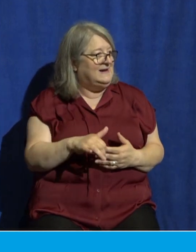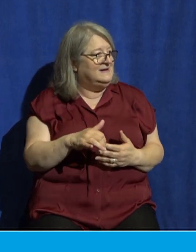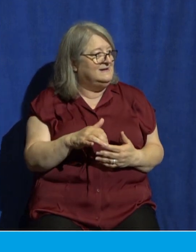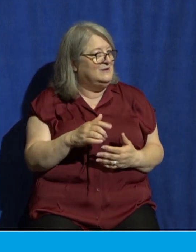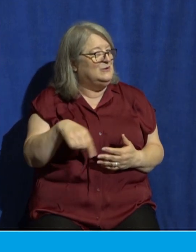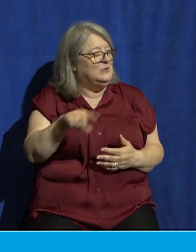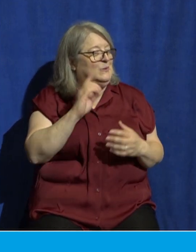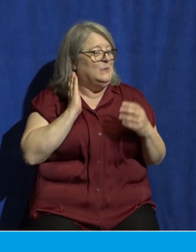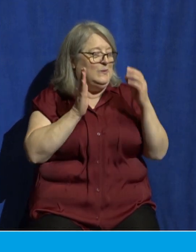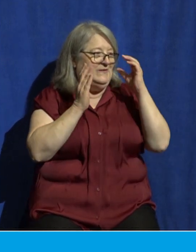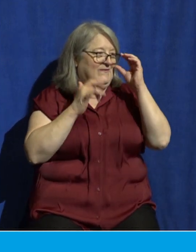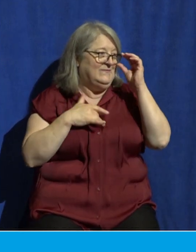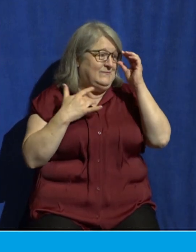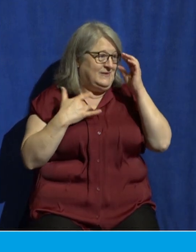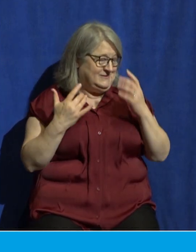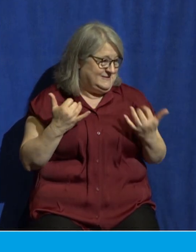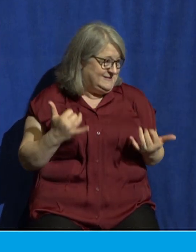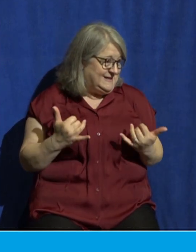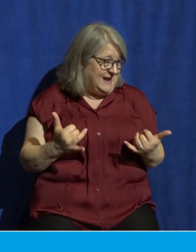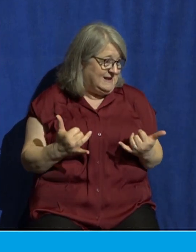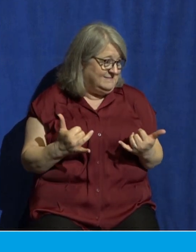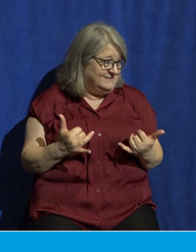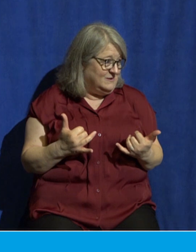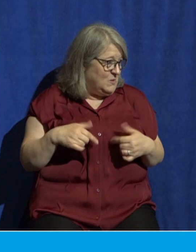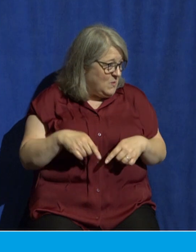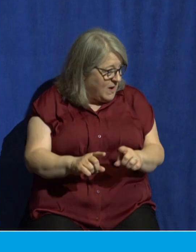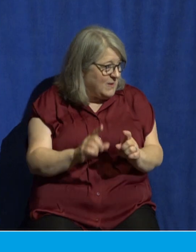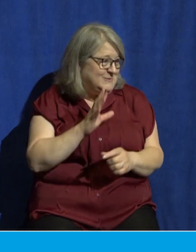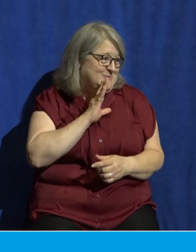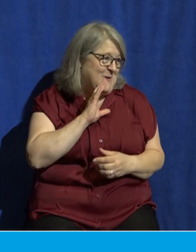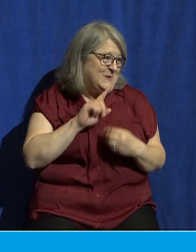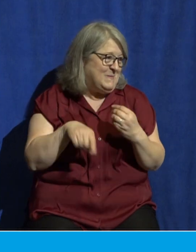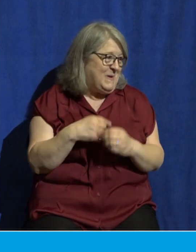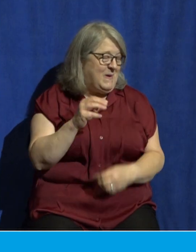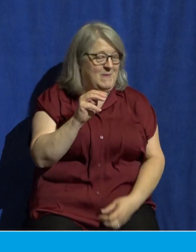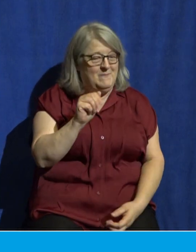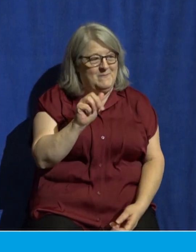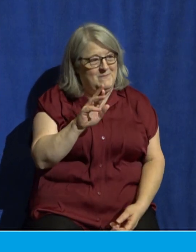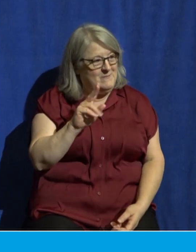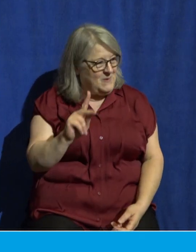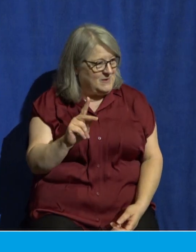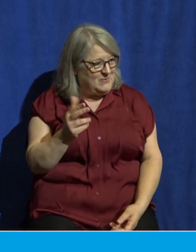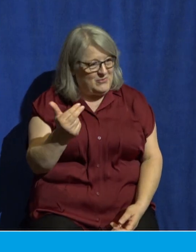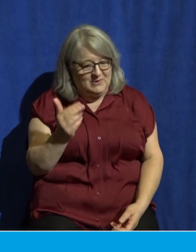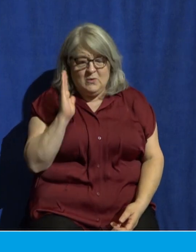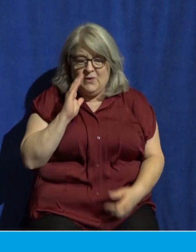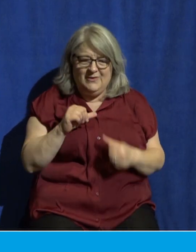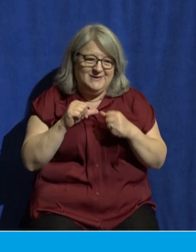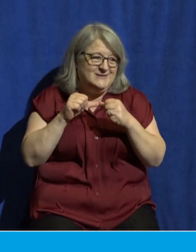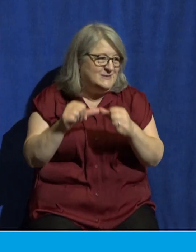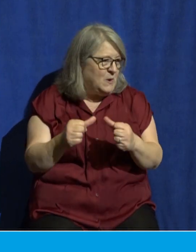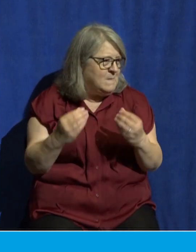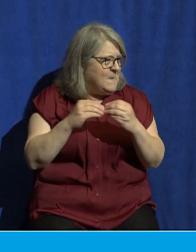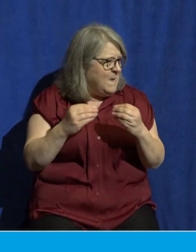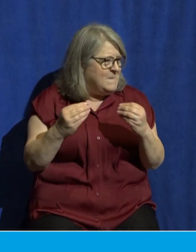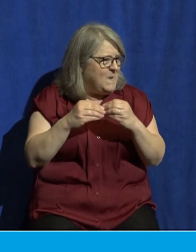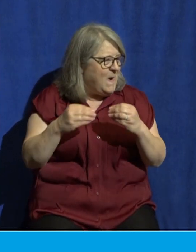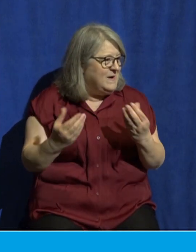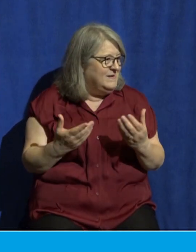as we're diving into Mark 13. We're going to keep going and going and going. And at a certain point, you're going to get lost